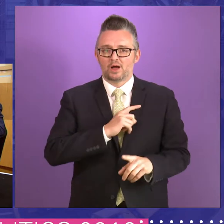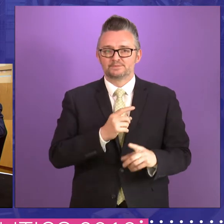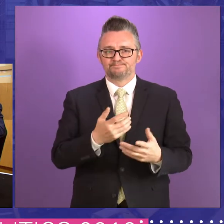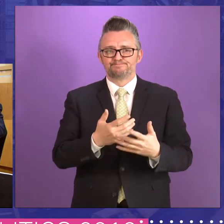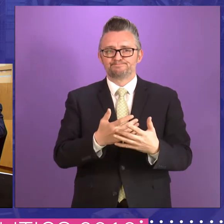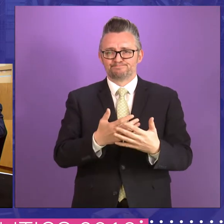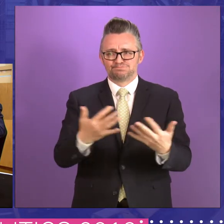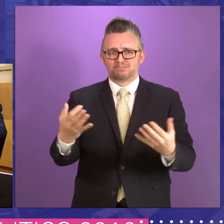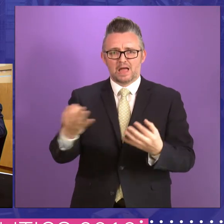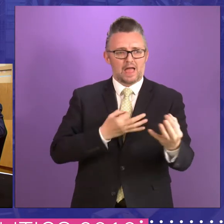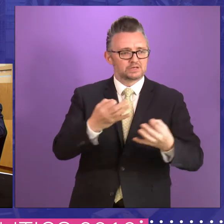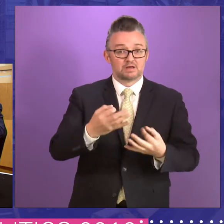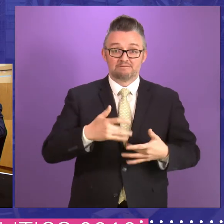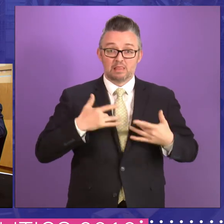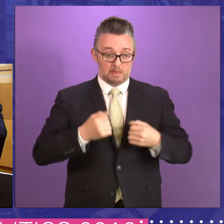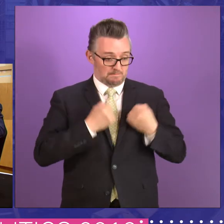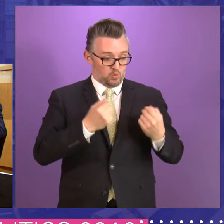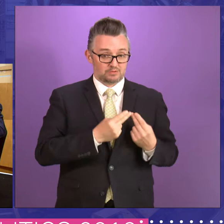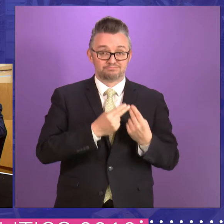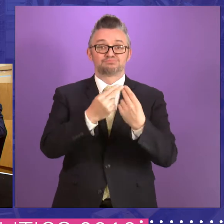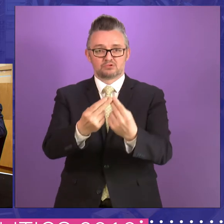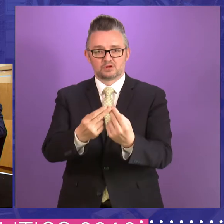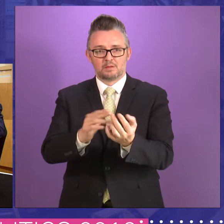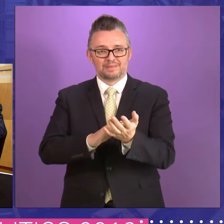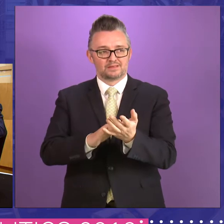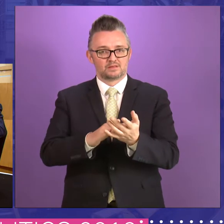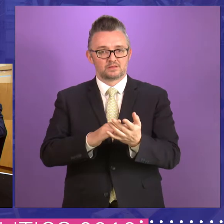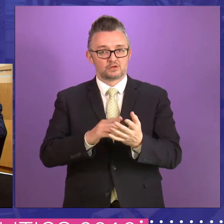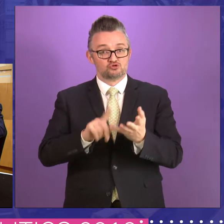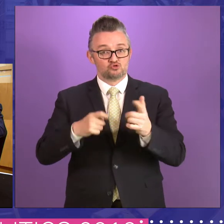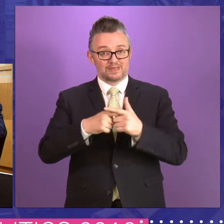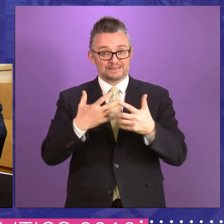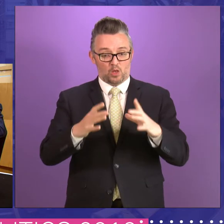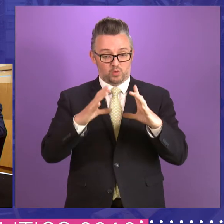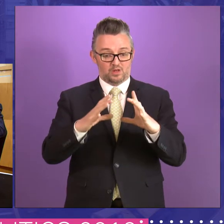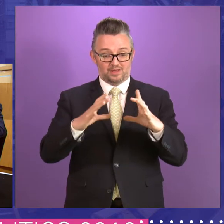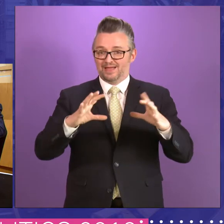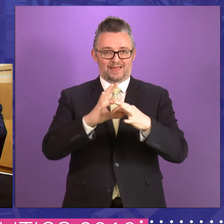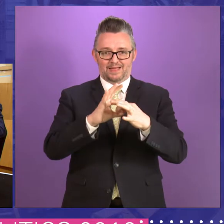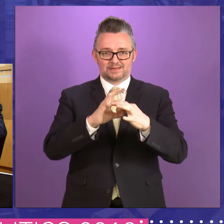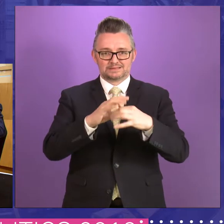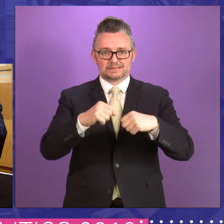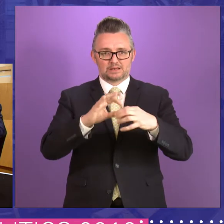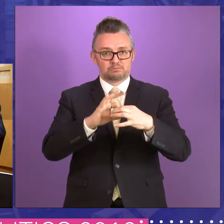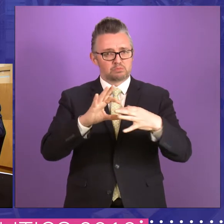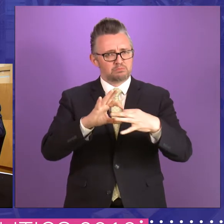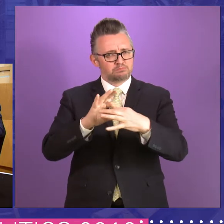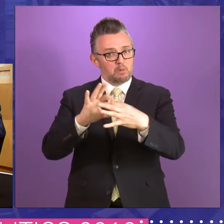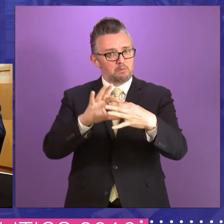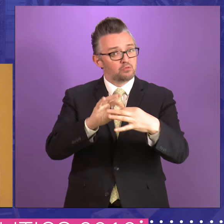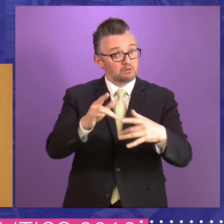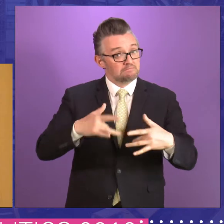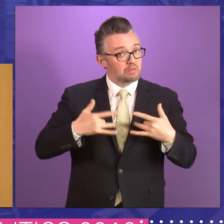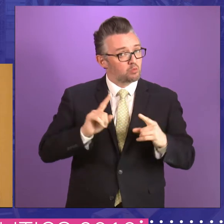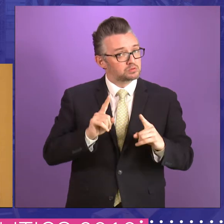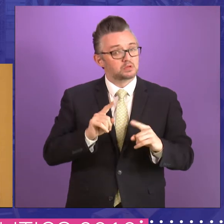know, has, has devolution encouraged a certain direction of travel or, or worked against it? Annabelle, can I just bring you in on that, on that very